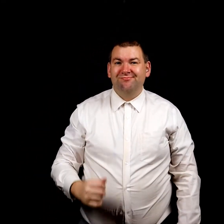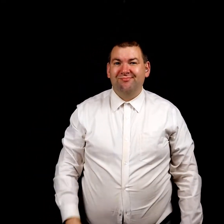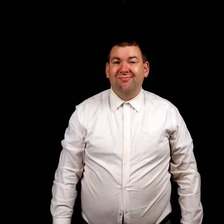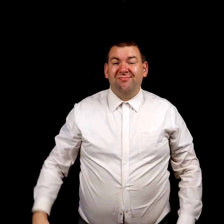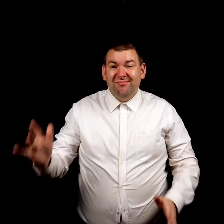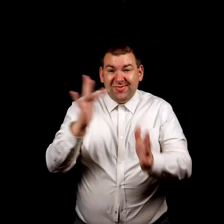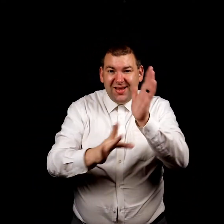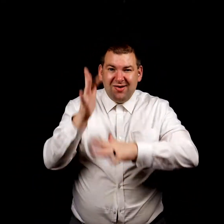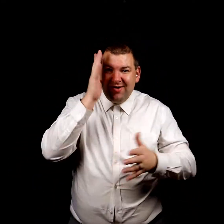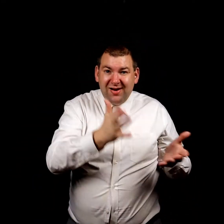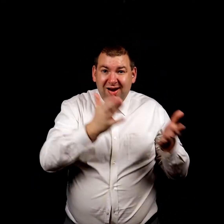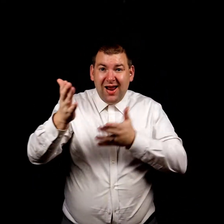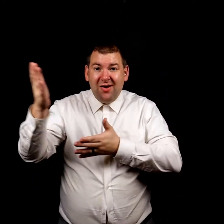He will carry you.